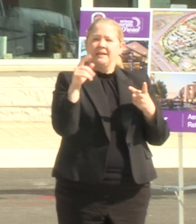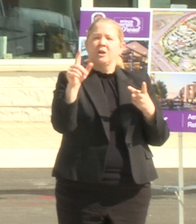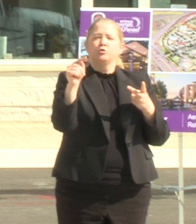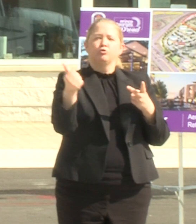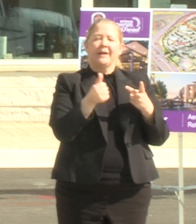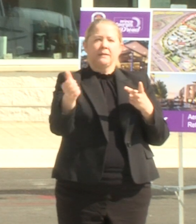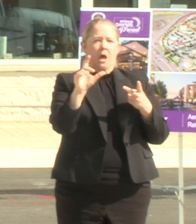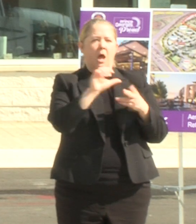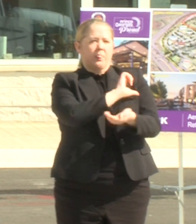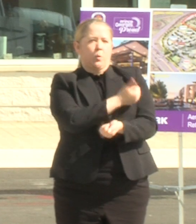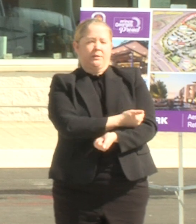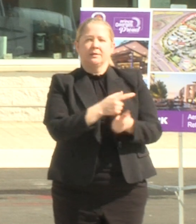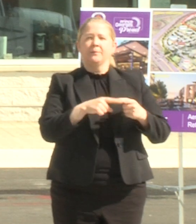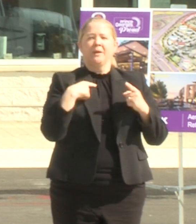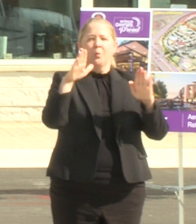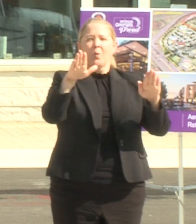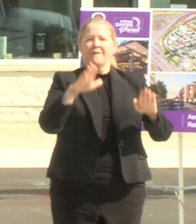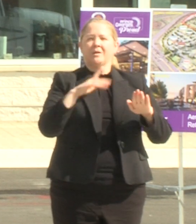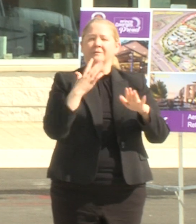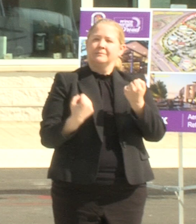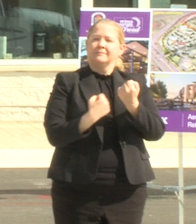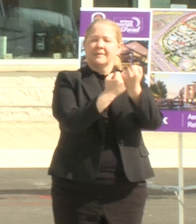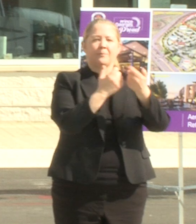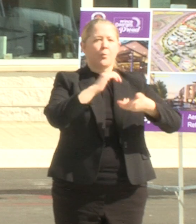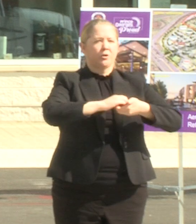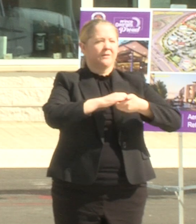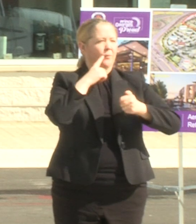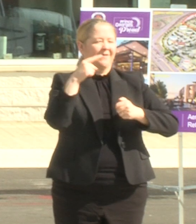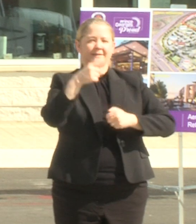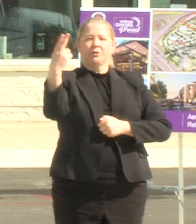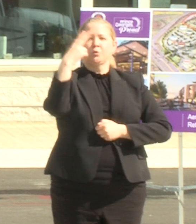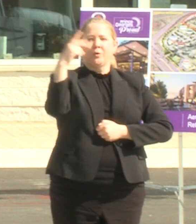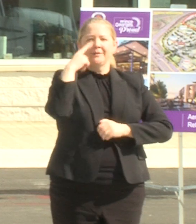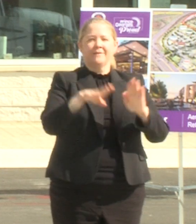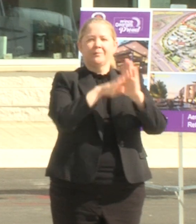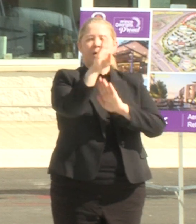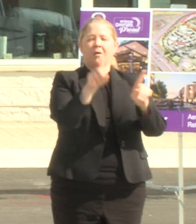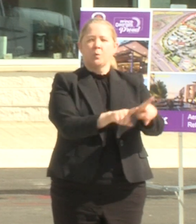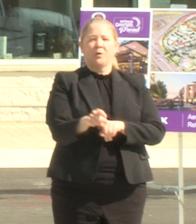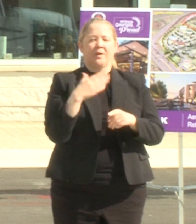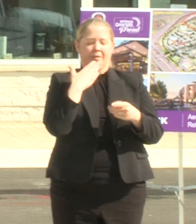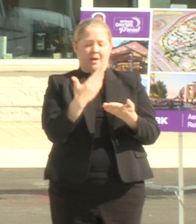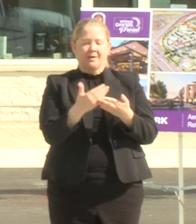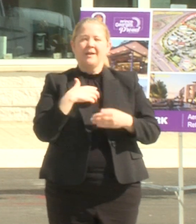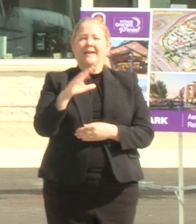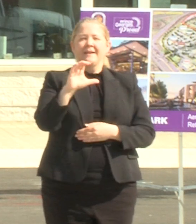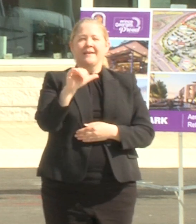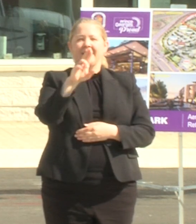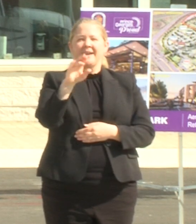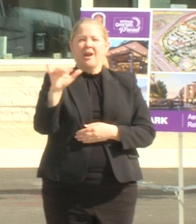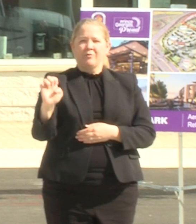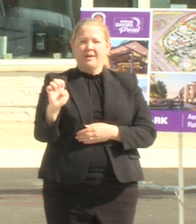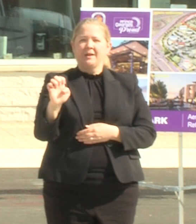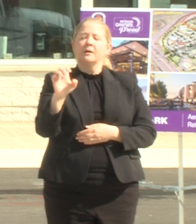partners on this transfer on this historic development we also want to thank carrie cowan our development director and partner